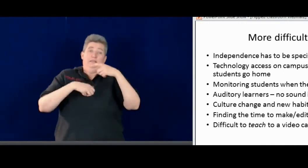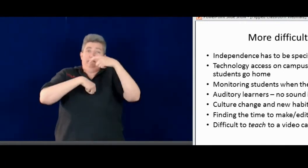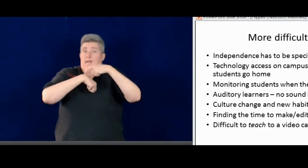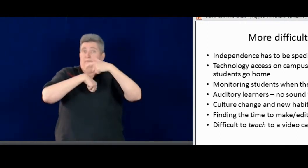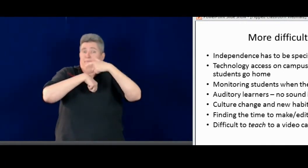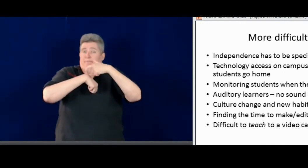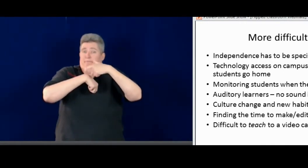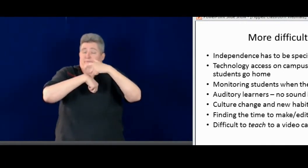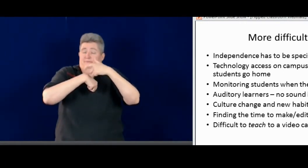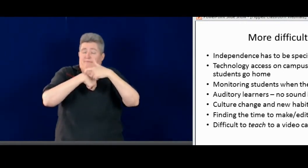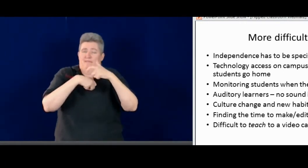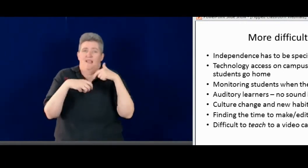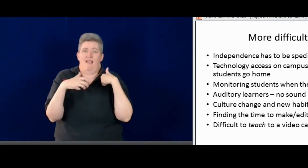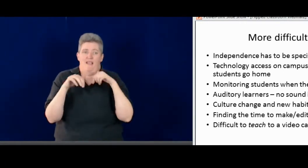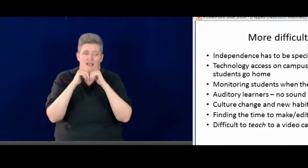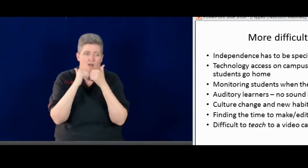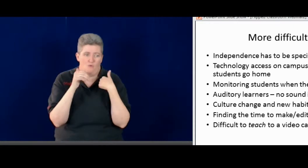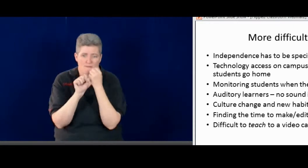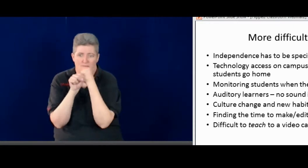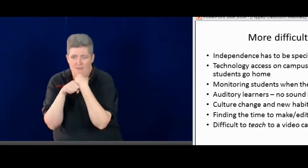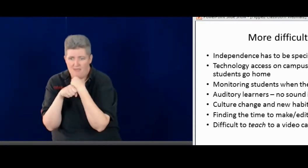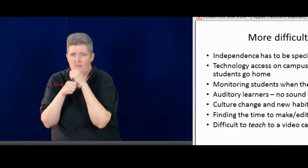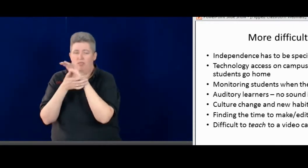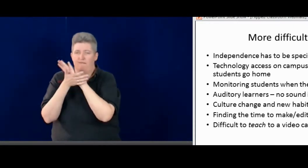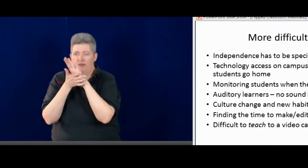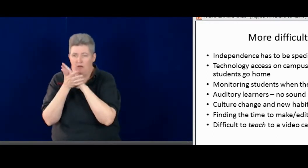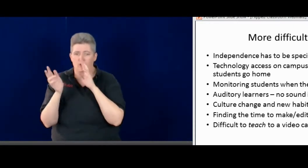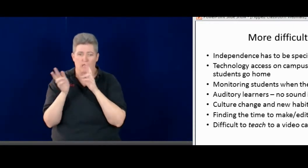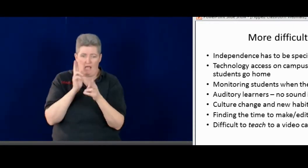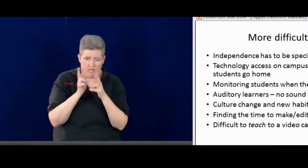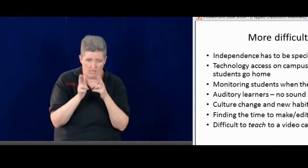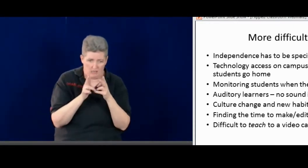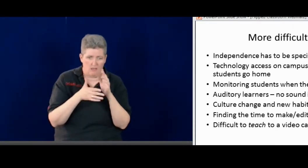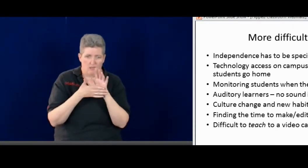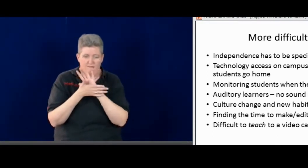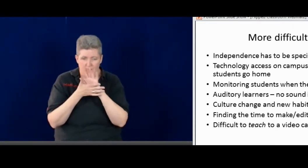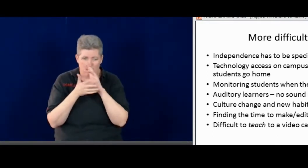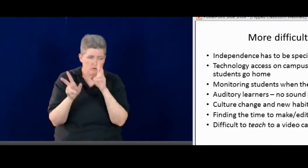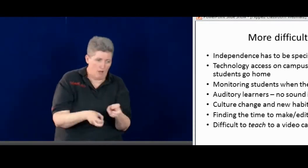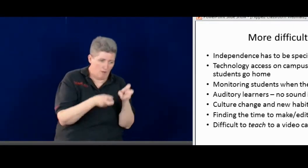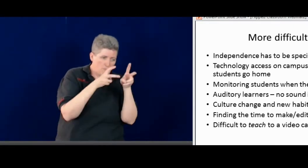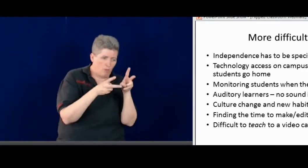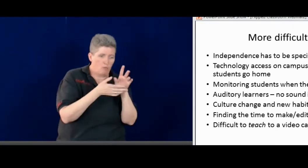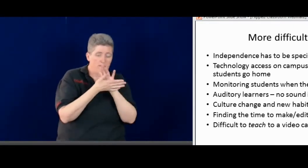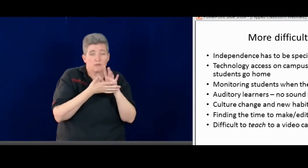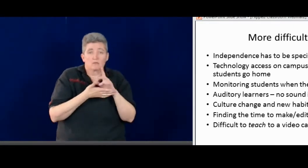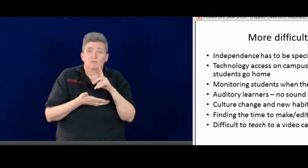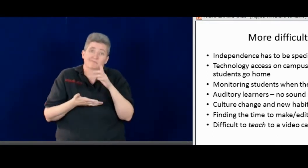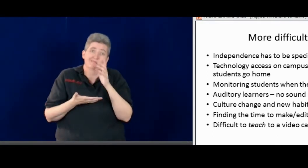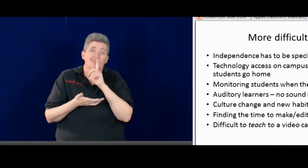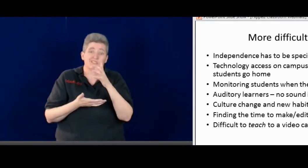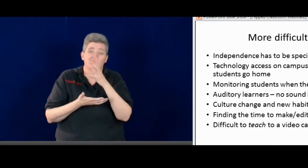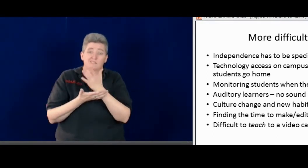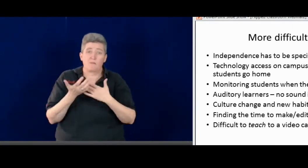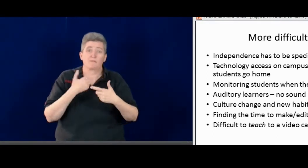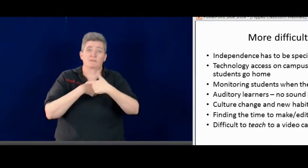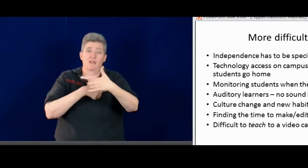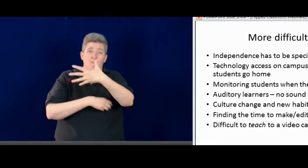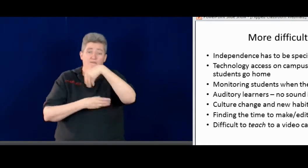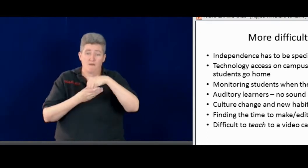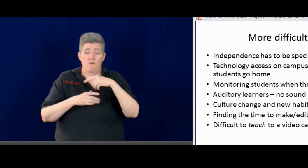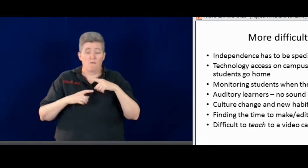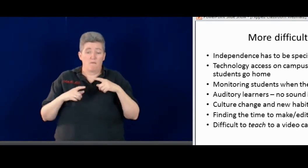have to be able to move between the two. And also finding the time to actually make the video. Edit. Upload.